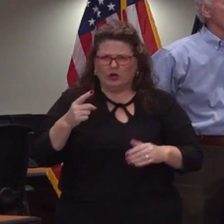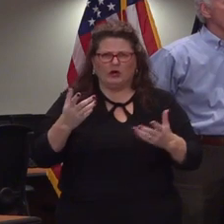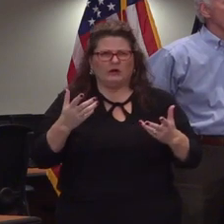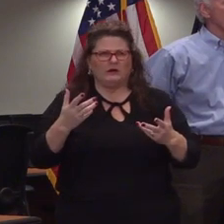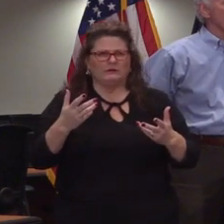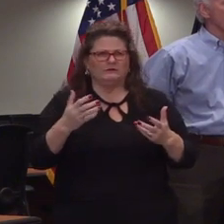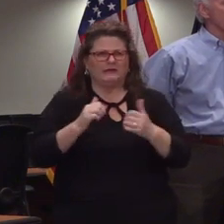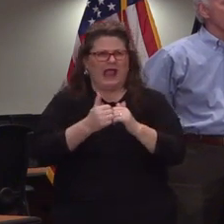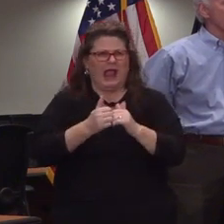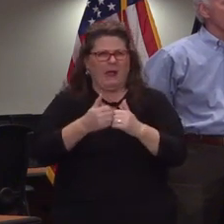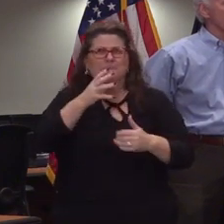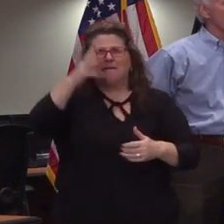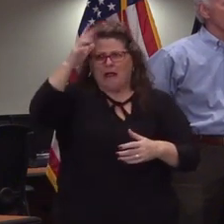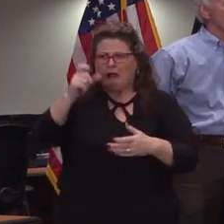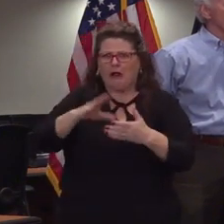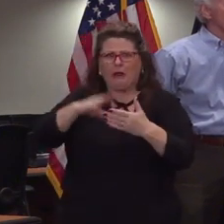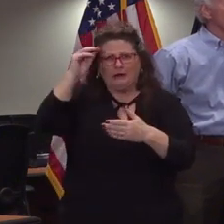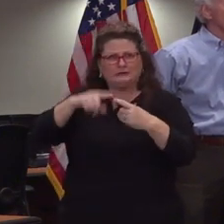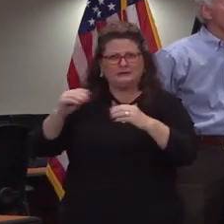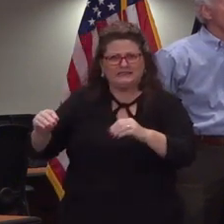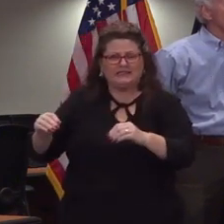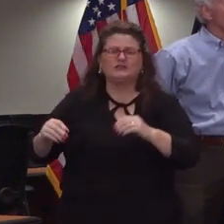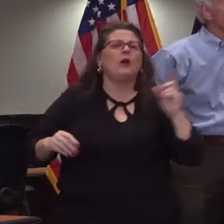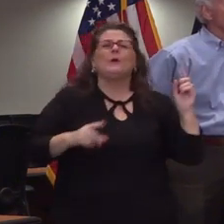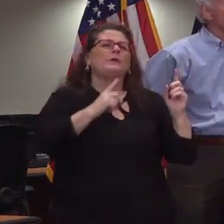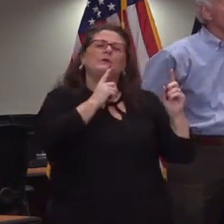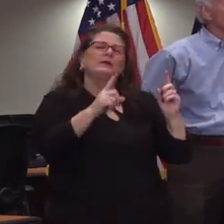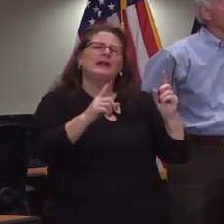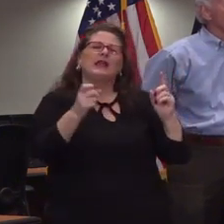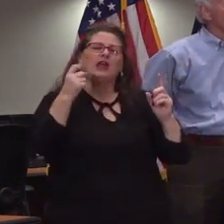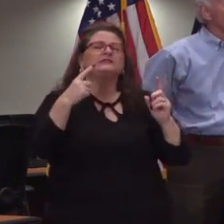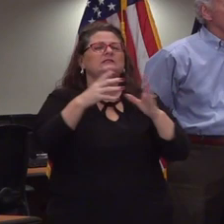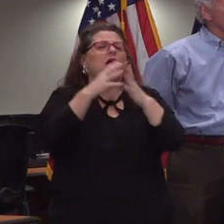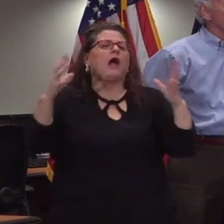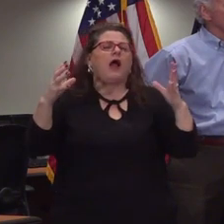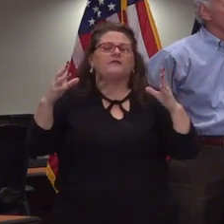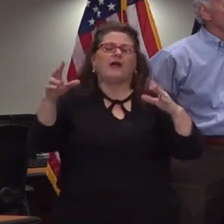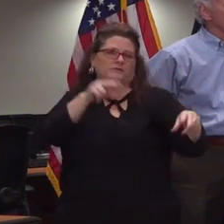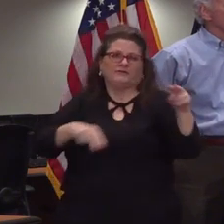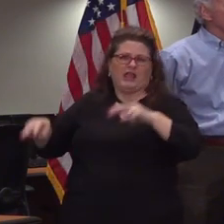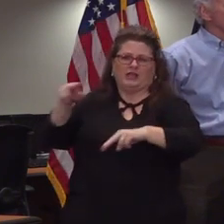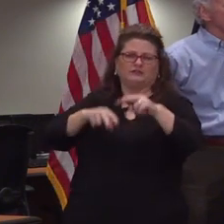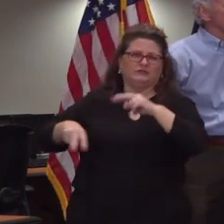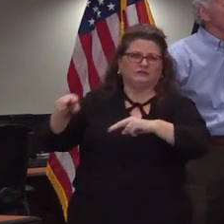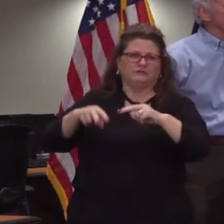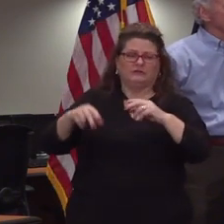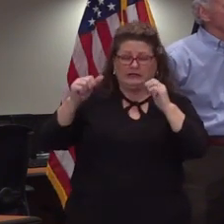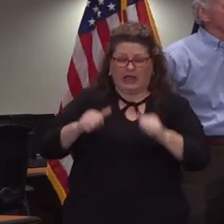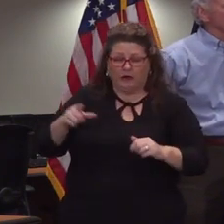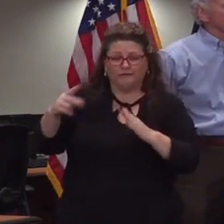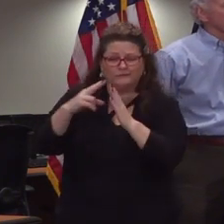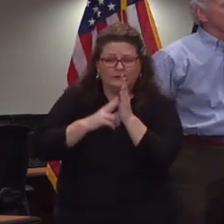to teach their kids to read well i think it's it's more about a lot of teacher observation are they able to read